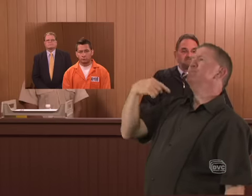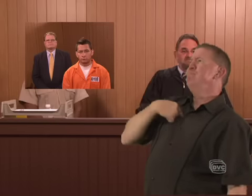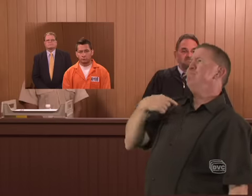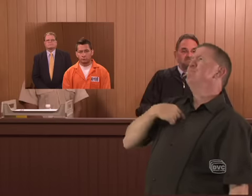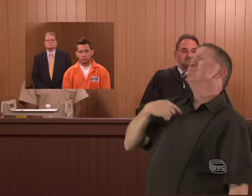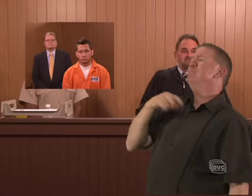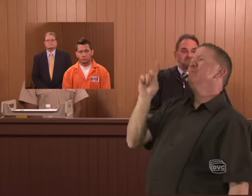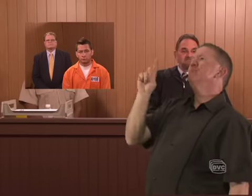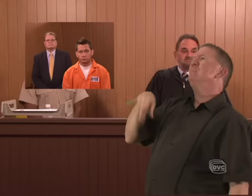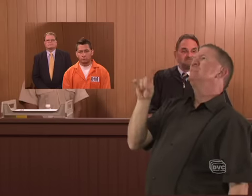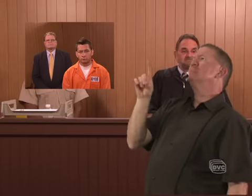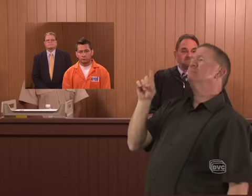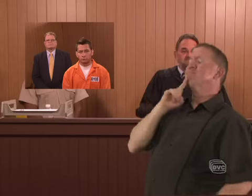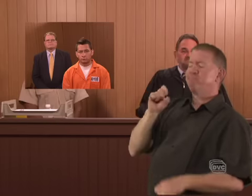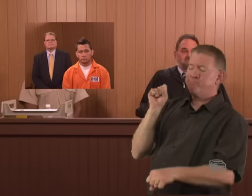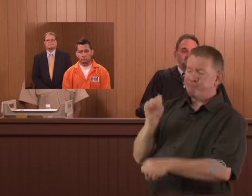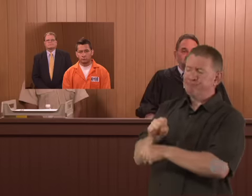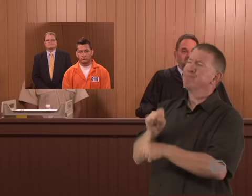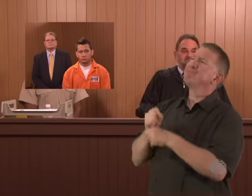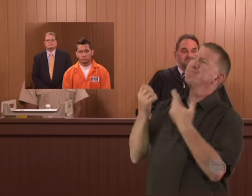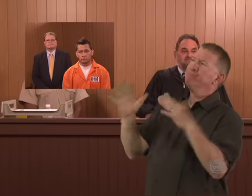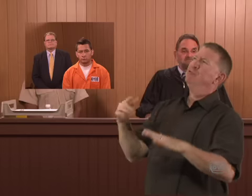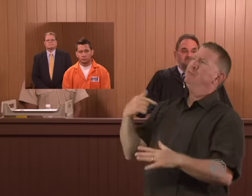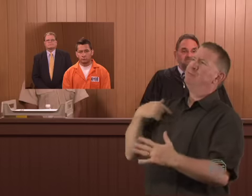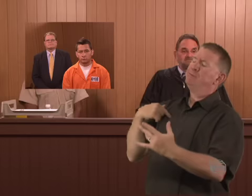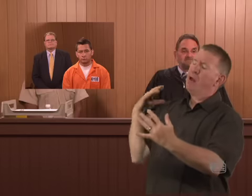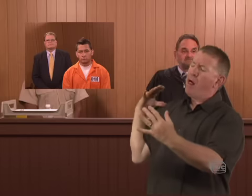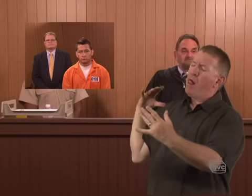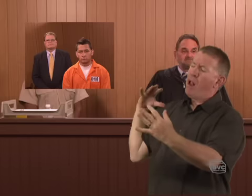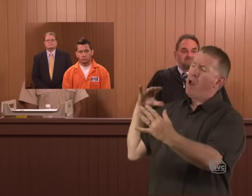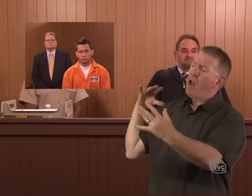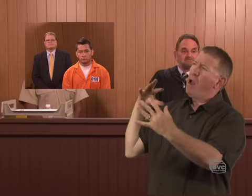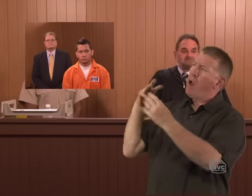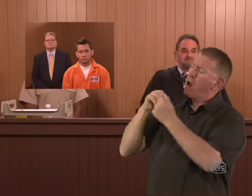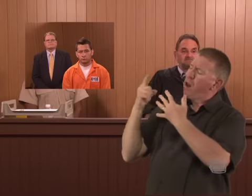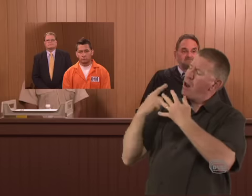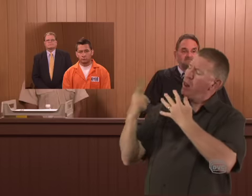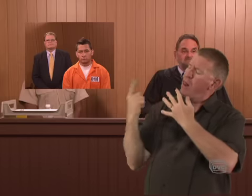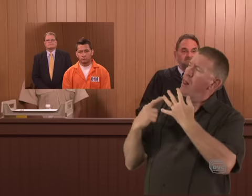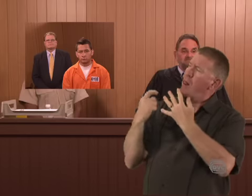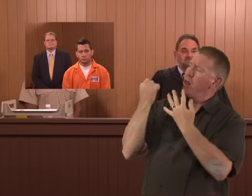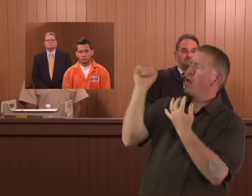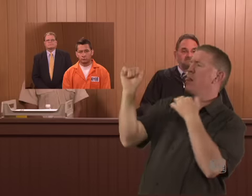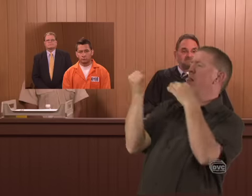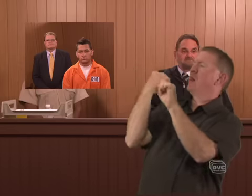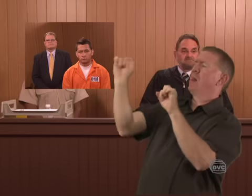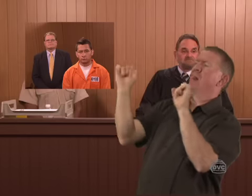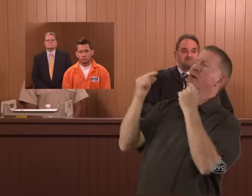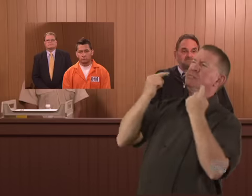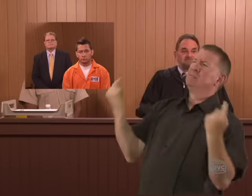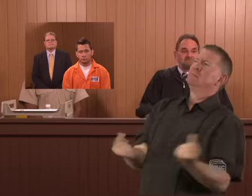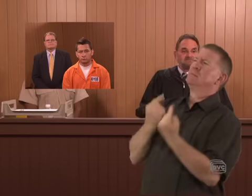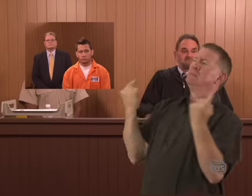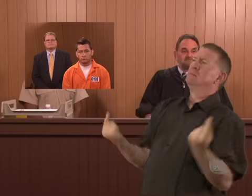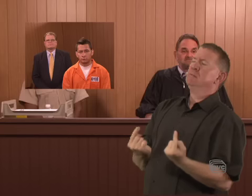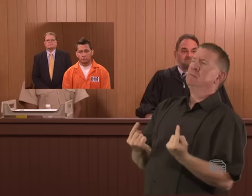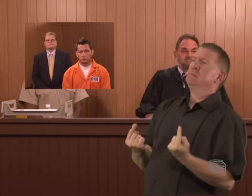we're honest with God and said, yes, Lord, I've done all these terrible wrong things. I've rebelled against you. I've sinned